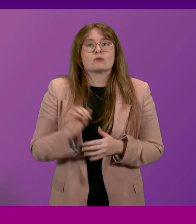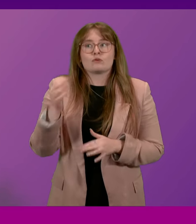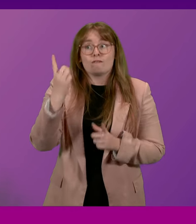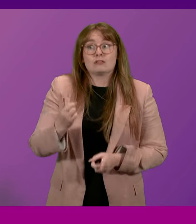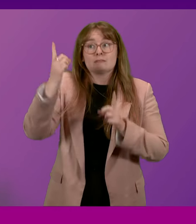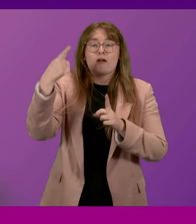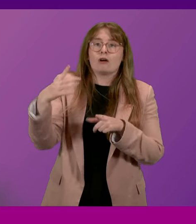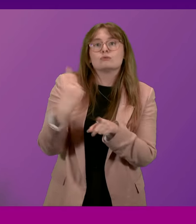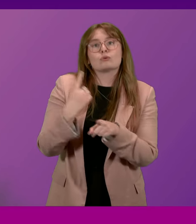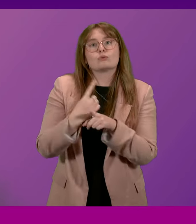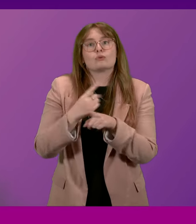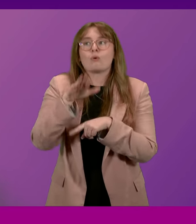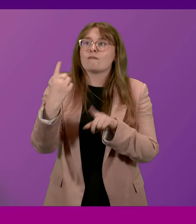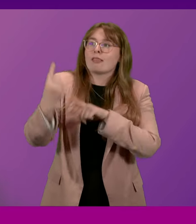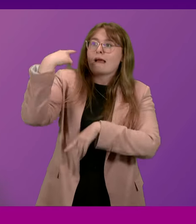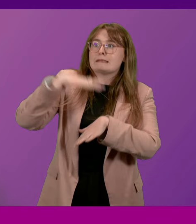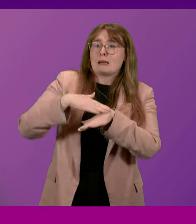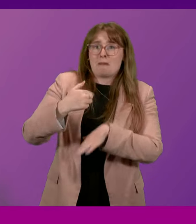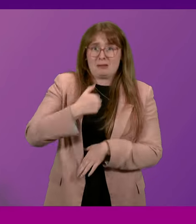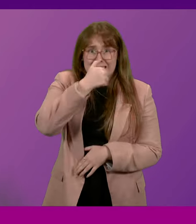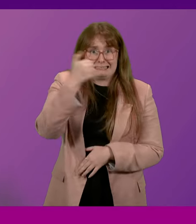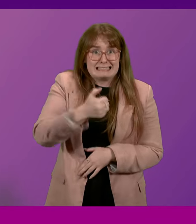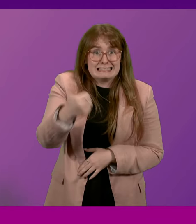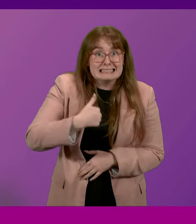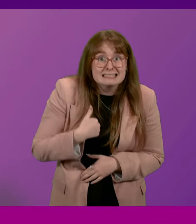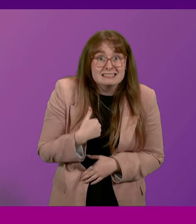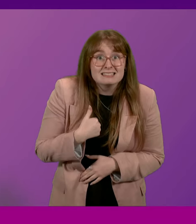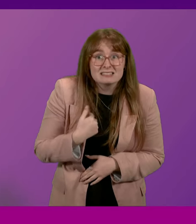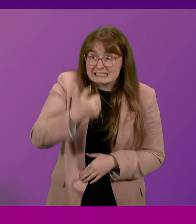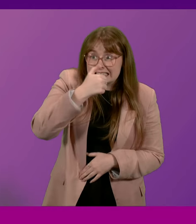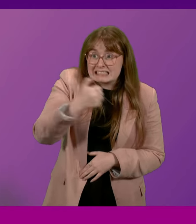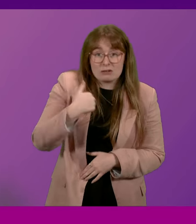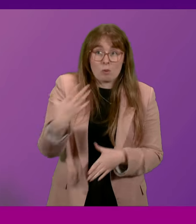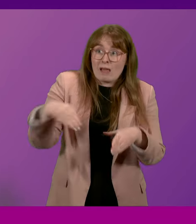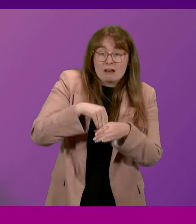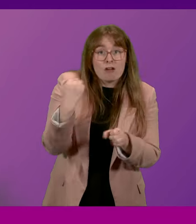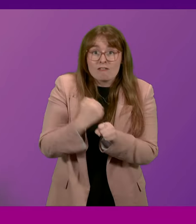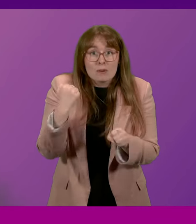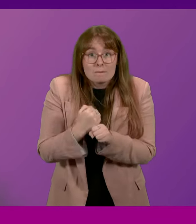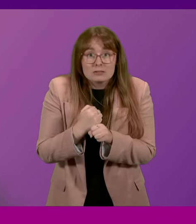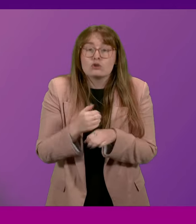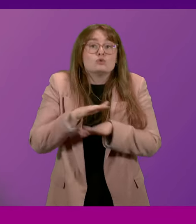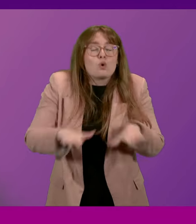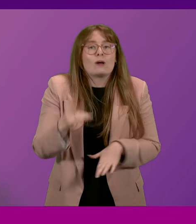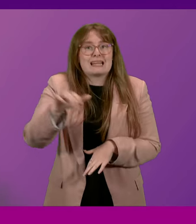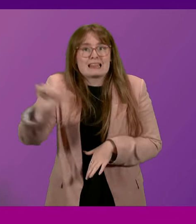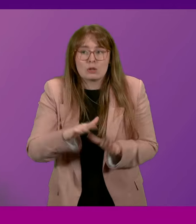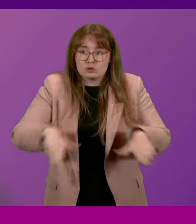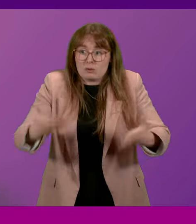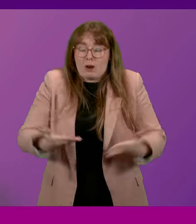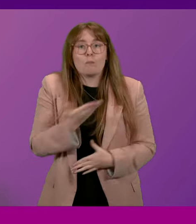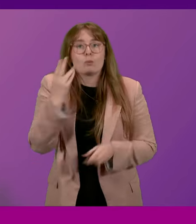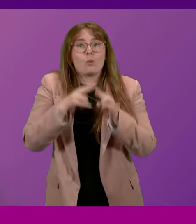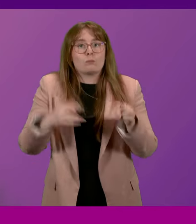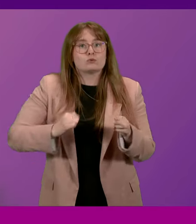wants to talk about a time when I was 16 years old, not a time when 10,000 children are homeless in